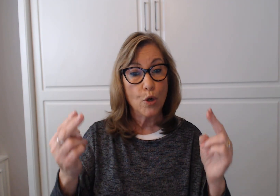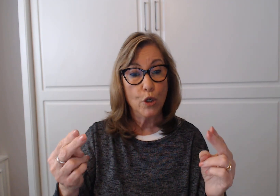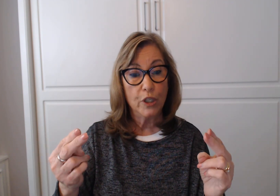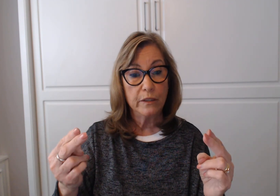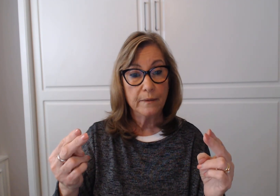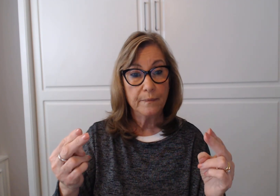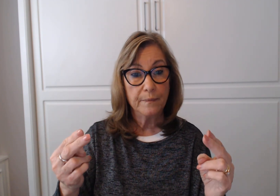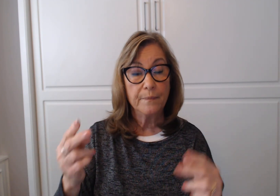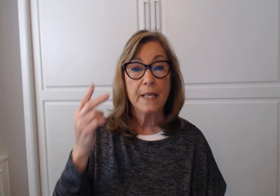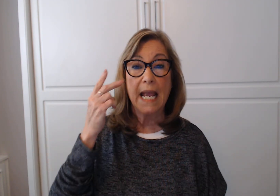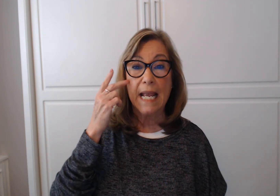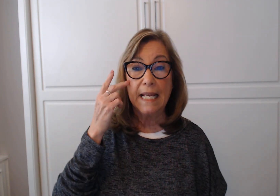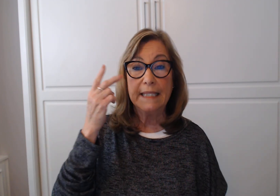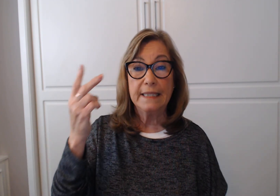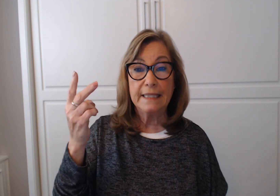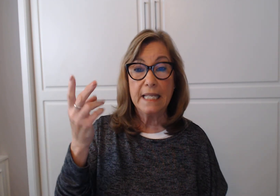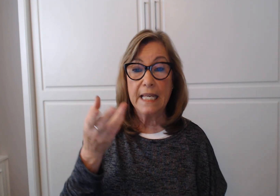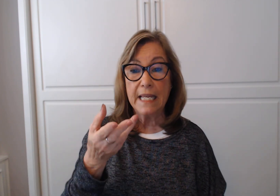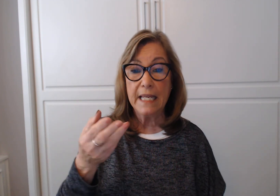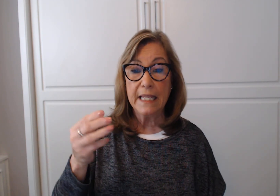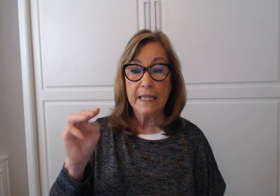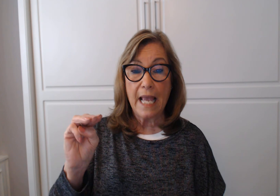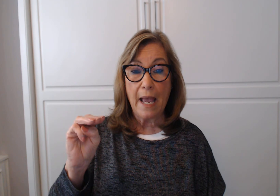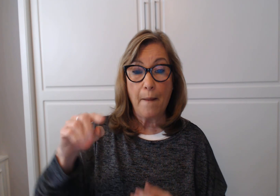See them around the neighborhood.